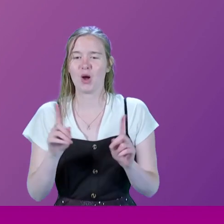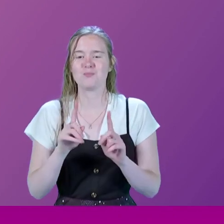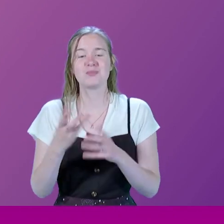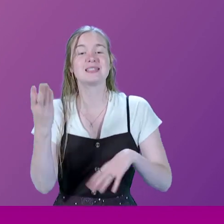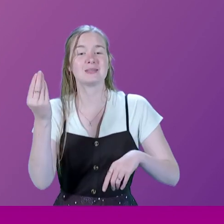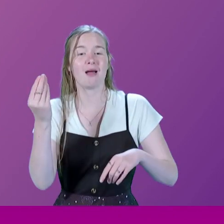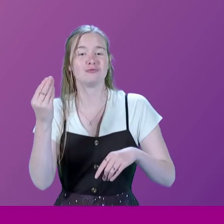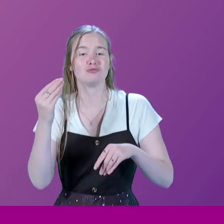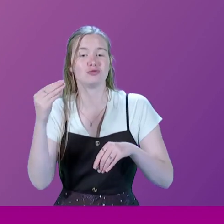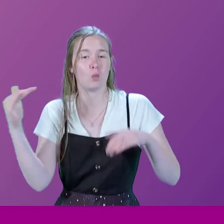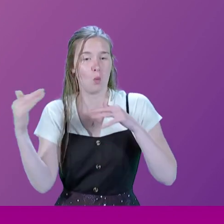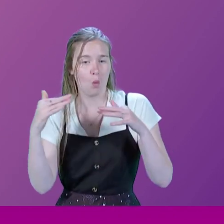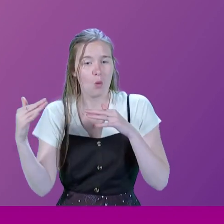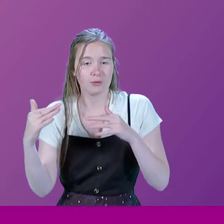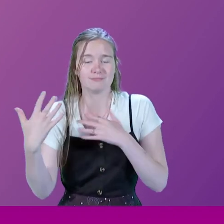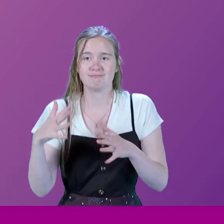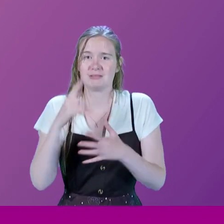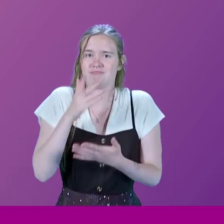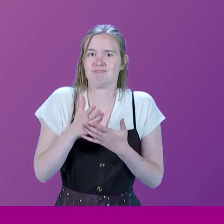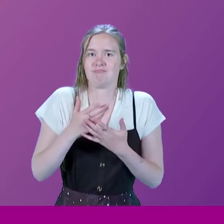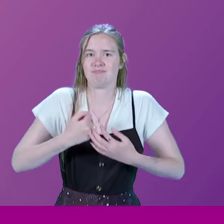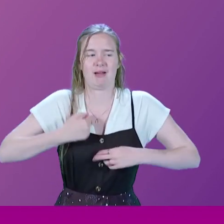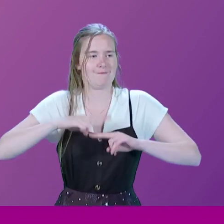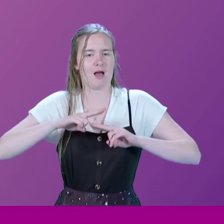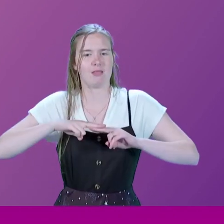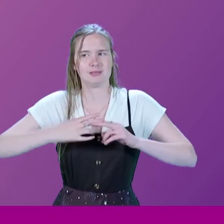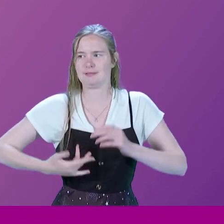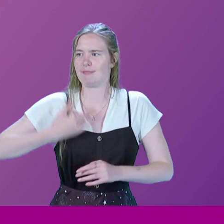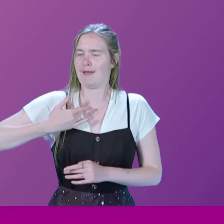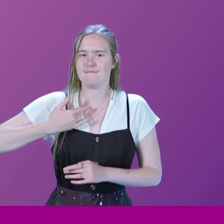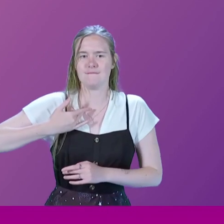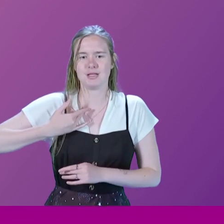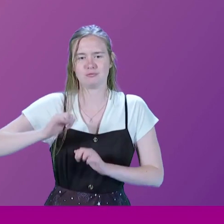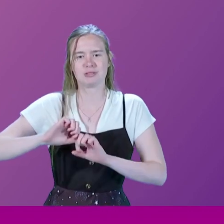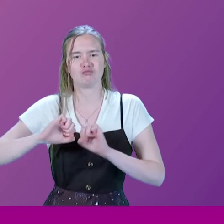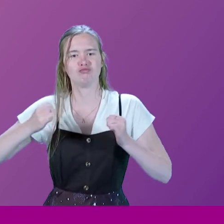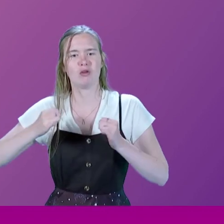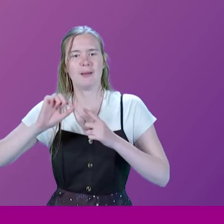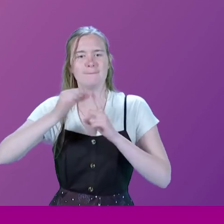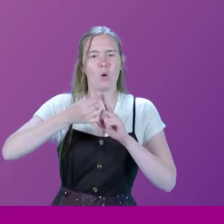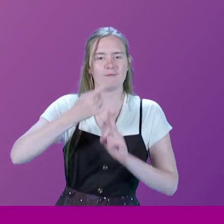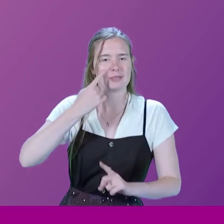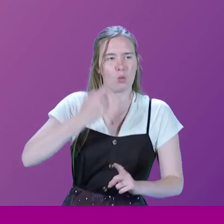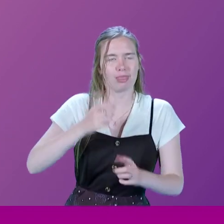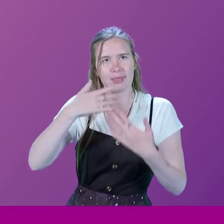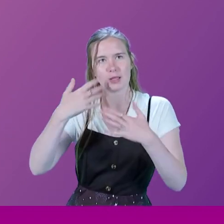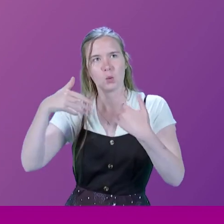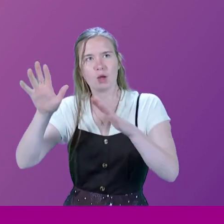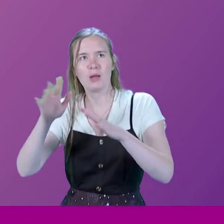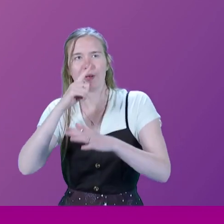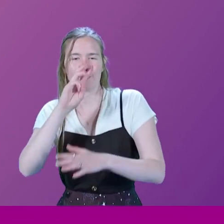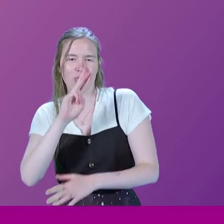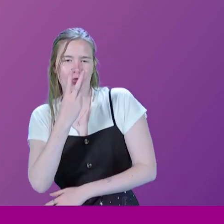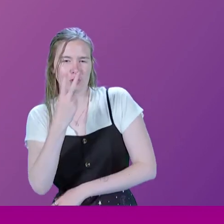the Spanish Civil War determined my father's life, because it was the breakpoint between his youth. He left at about age